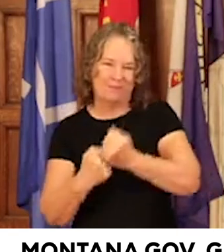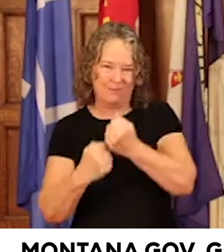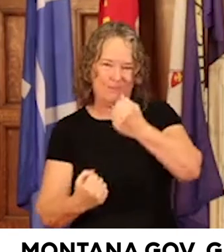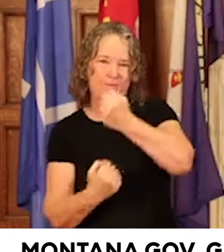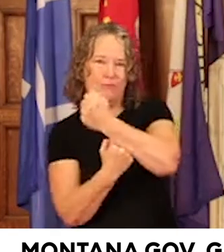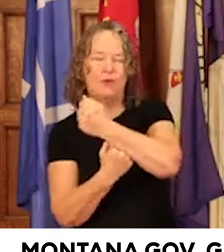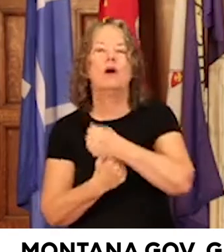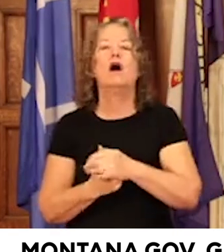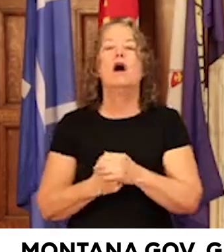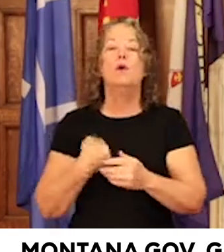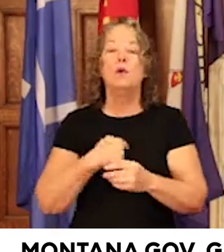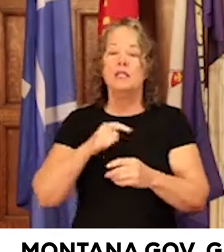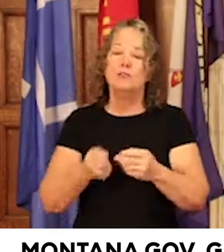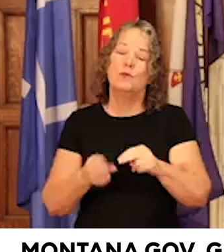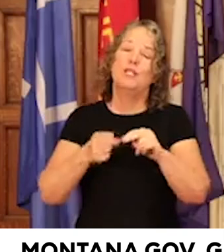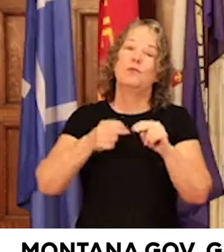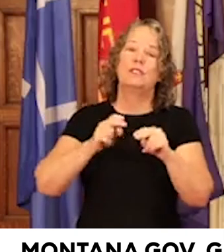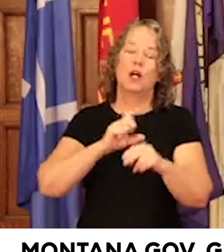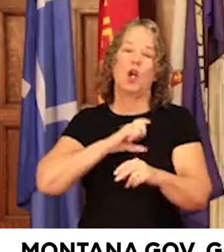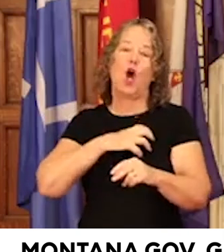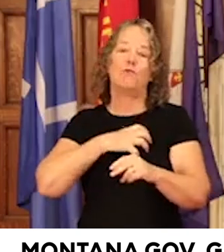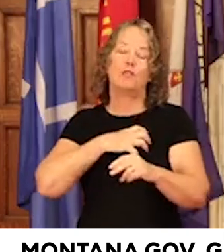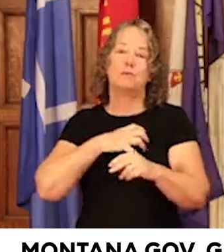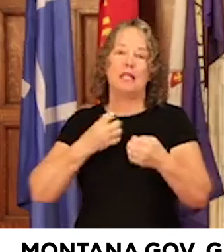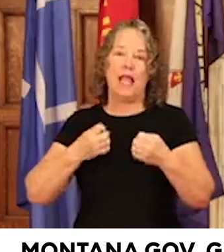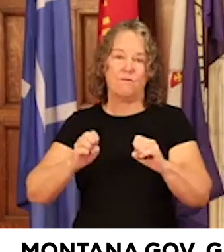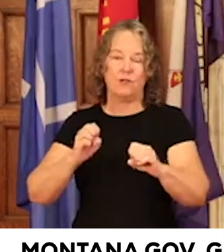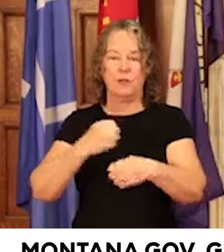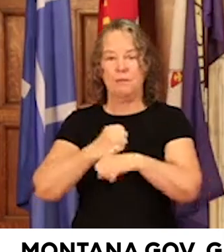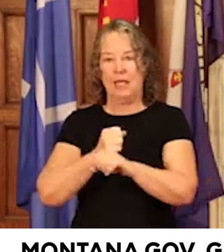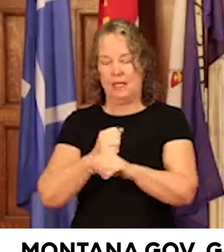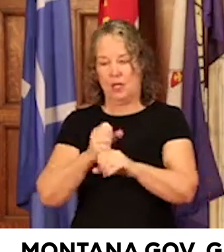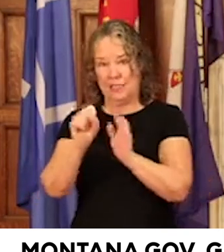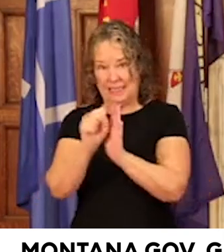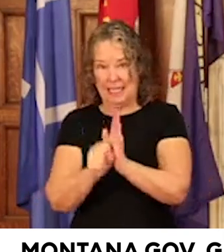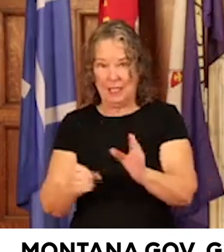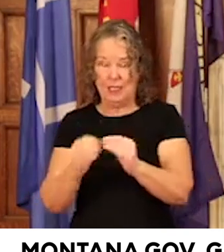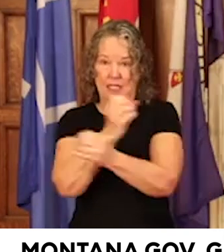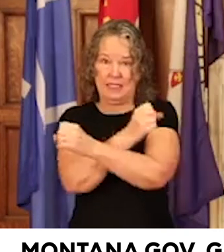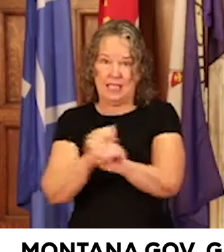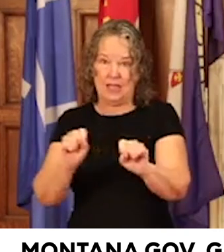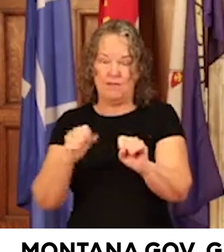boost our law enforcement efforts to make our state safer. And we'll continue to support.